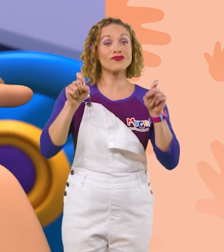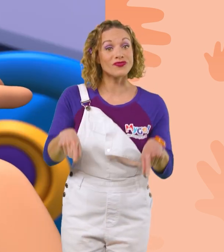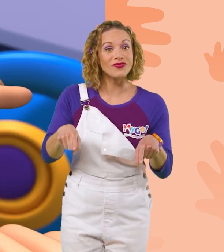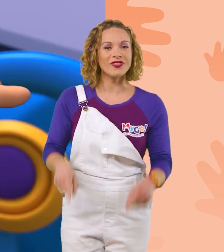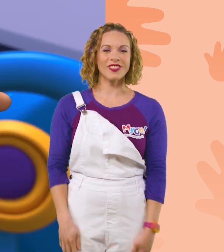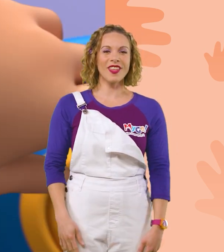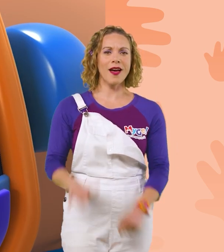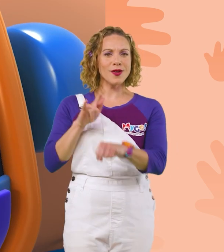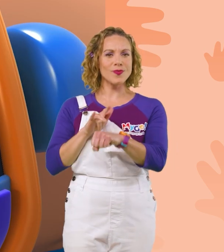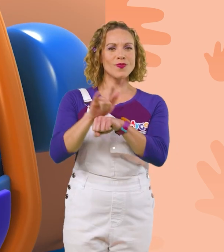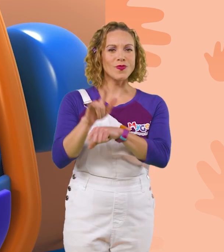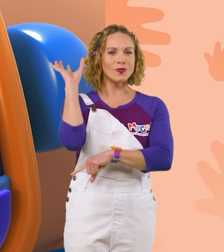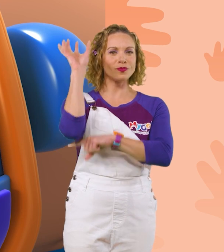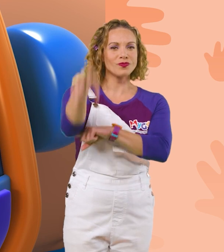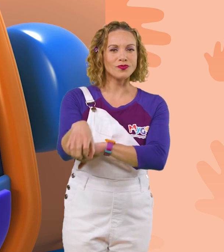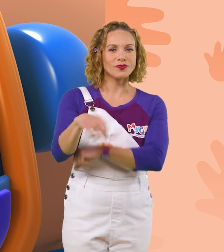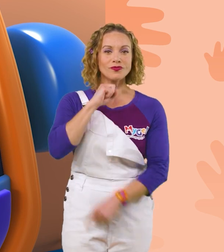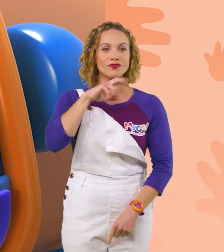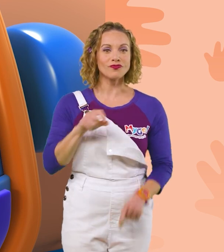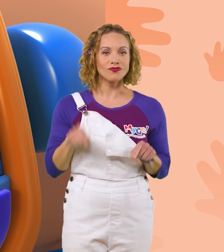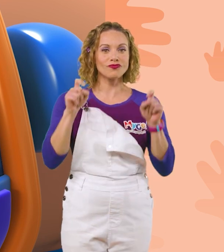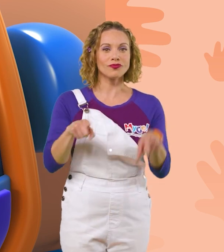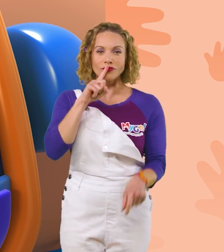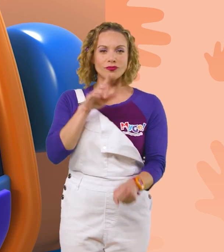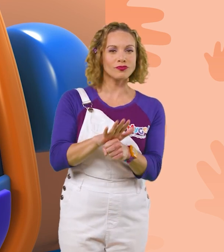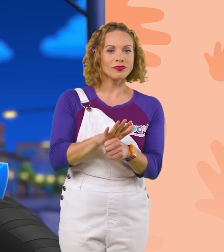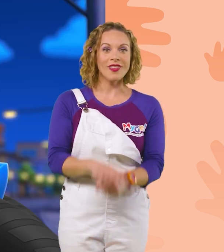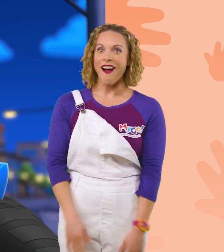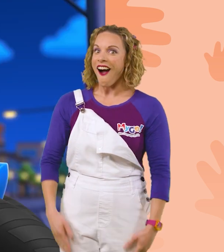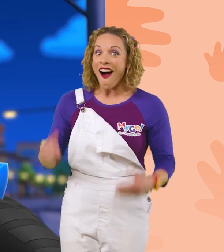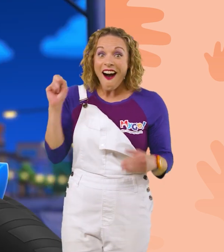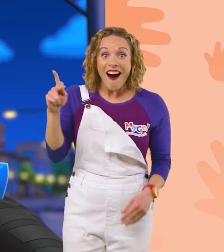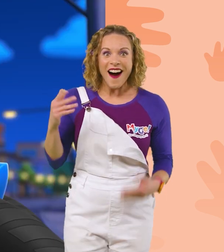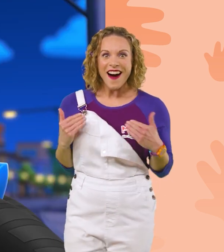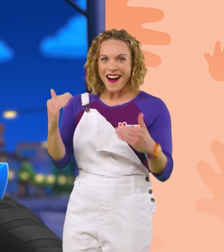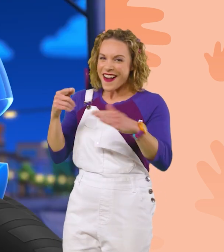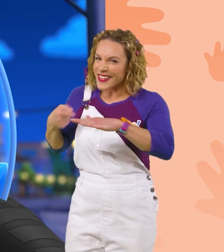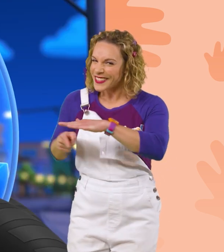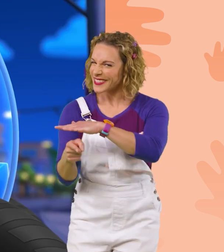frog legs! Jets, excavator arm, frog legs confirmed. Okay, let's go explore!